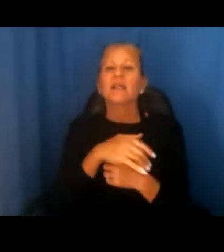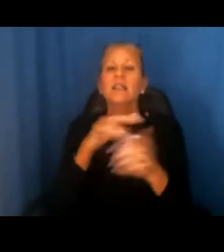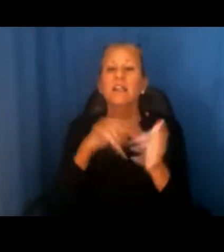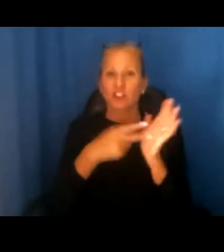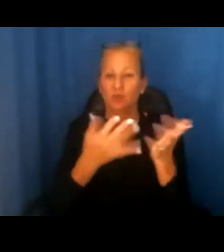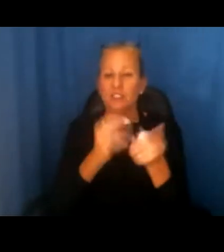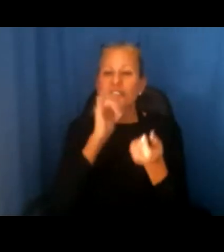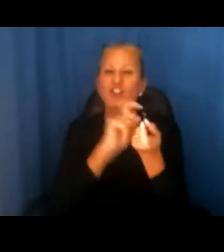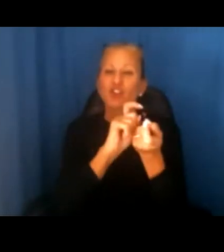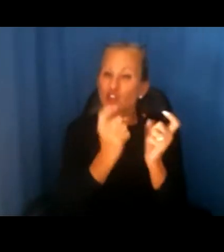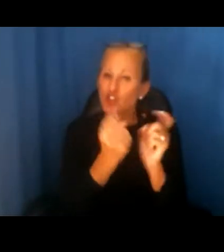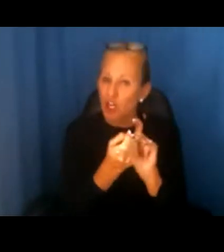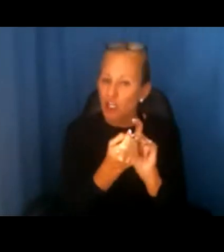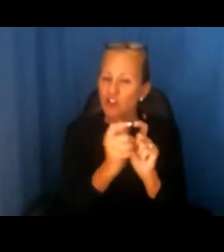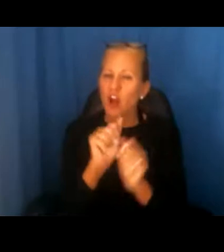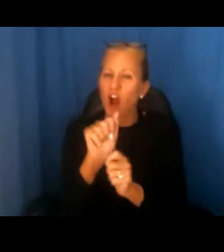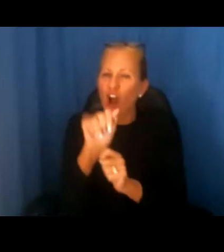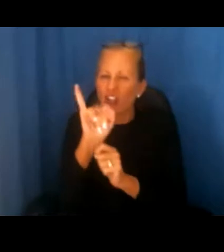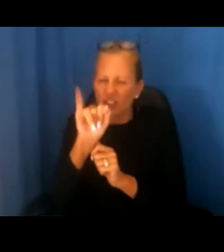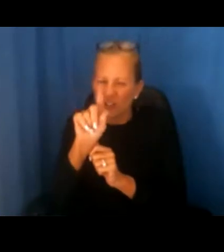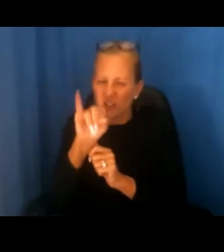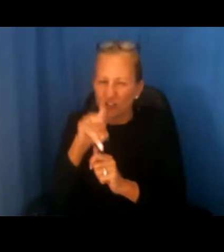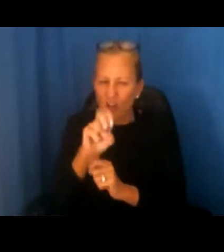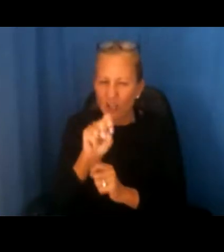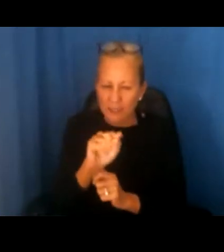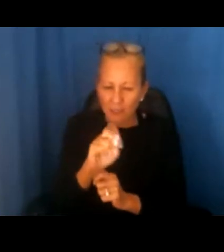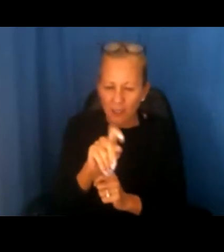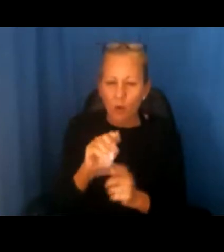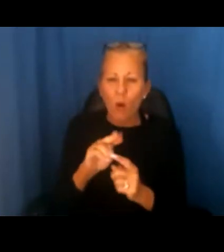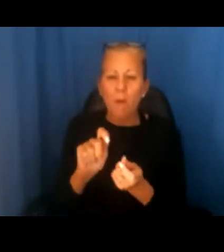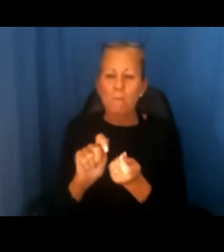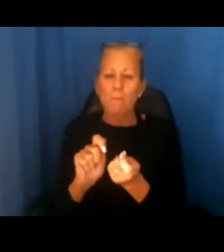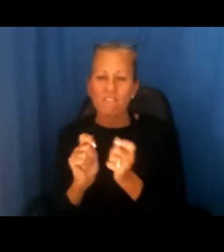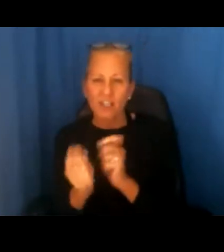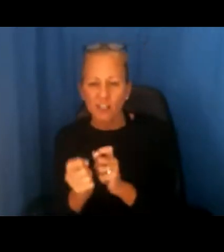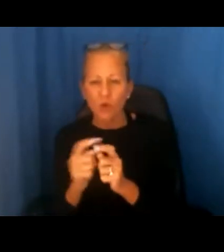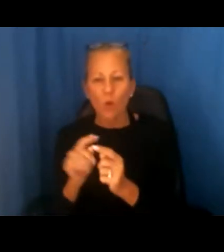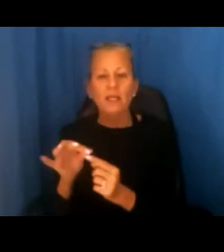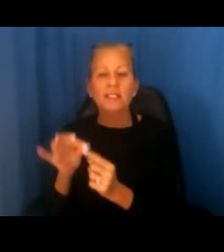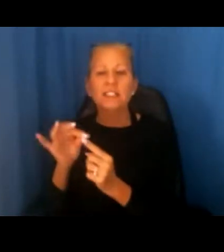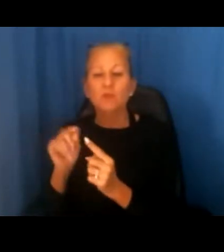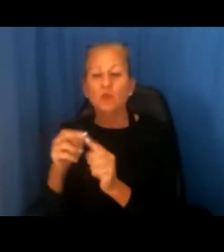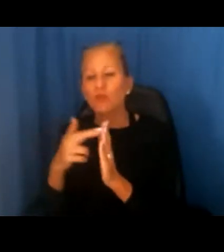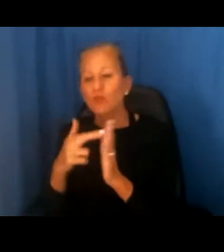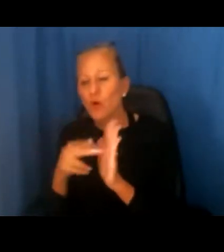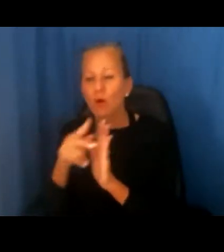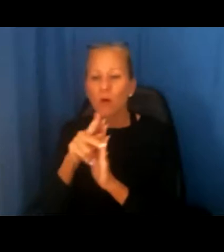adjustment, modification, or exception to a rule, policy, practice, or service of a